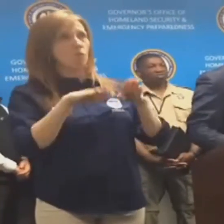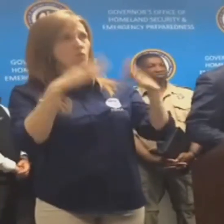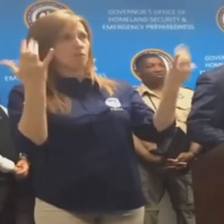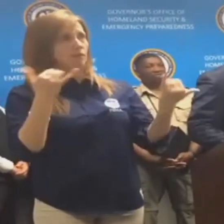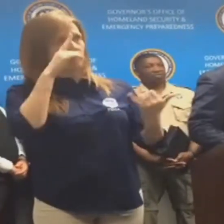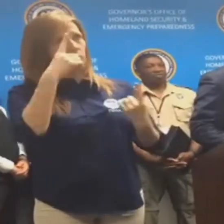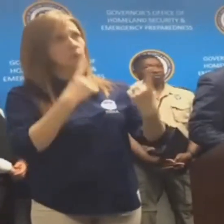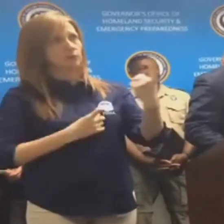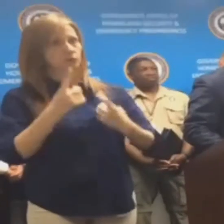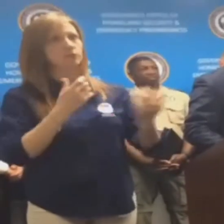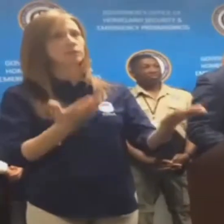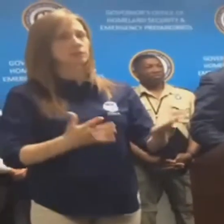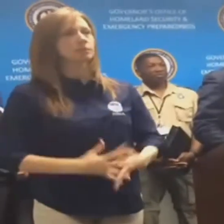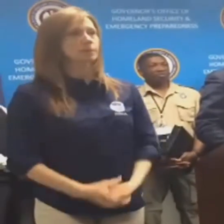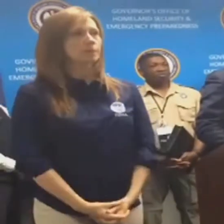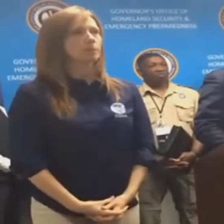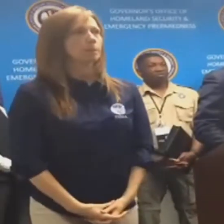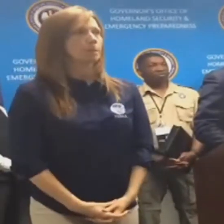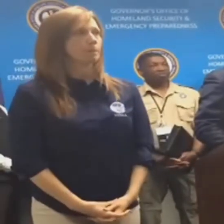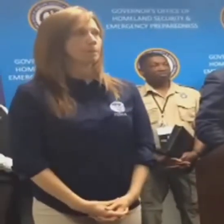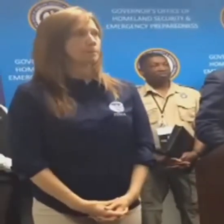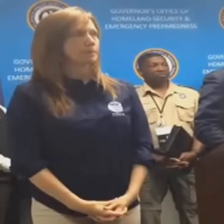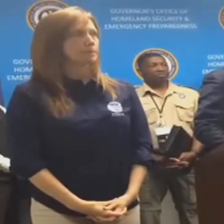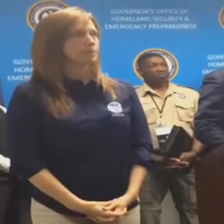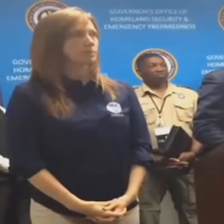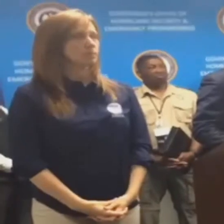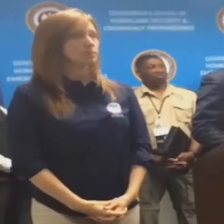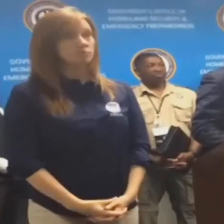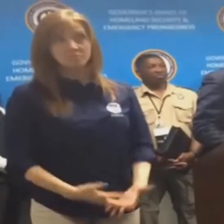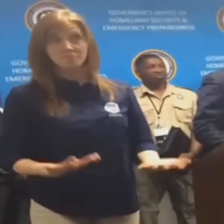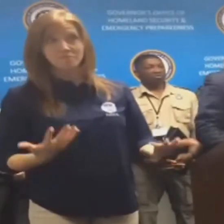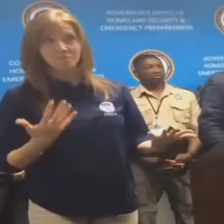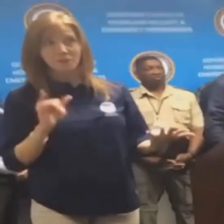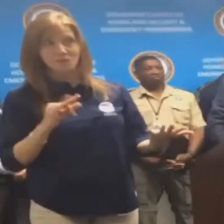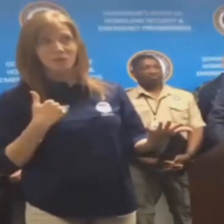And at this point in time, I will take any questions.